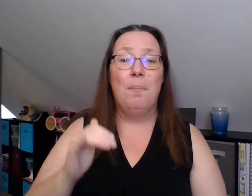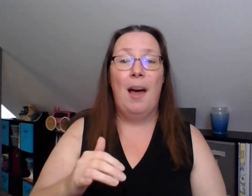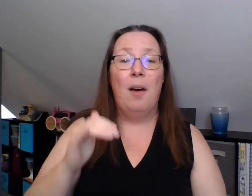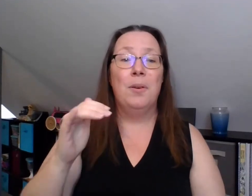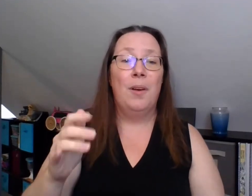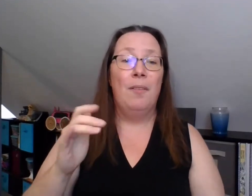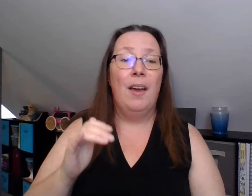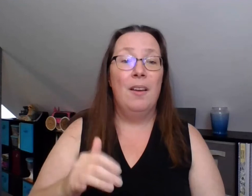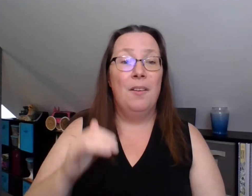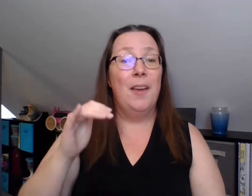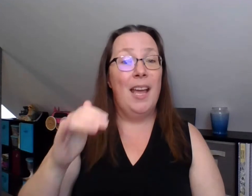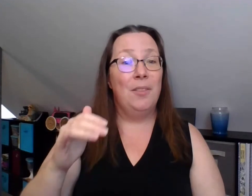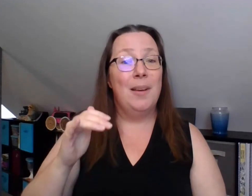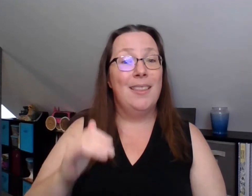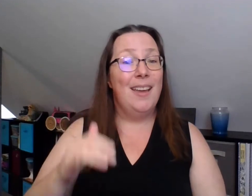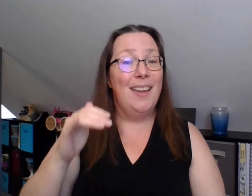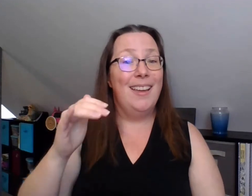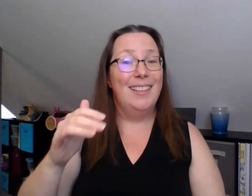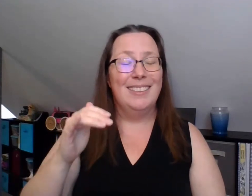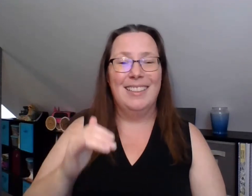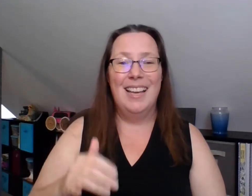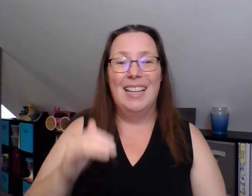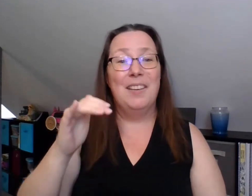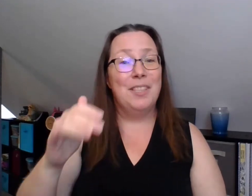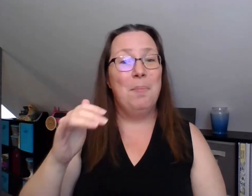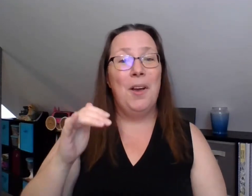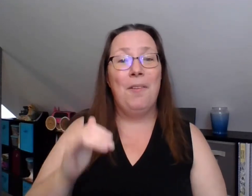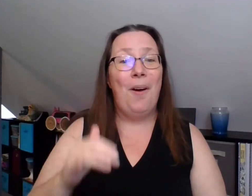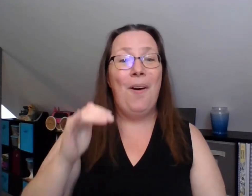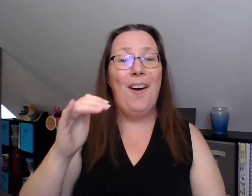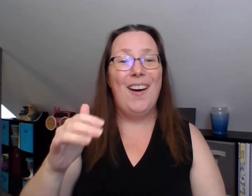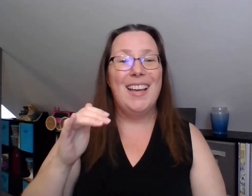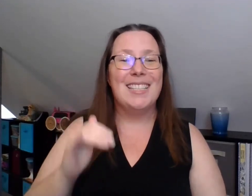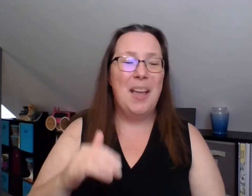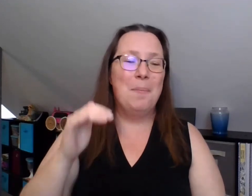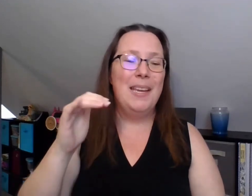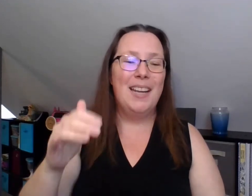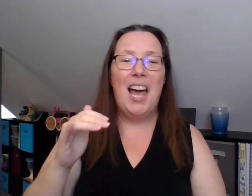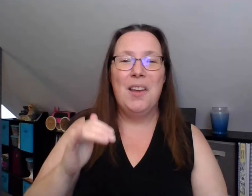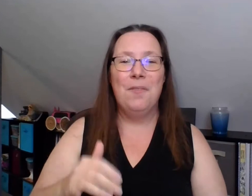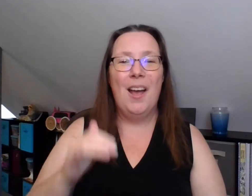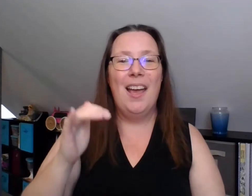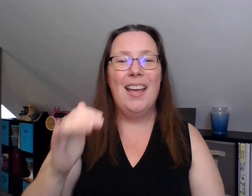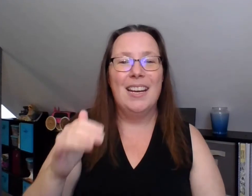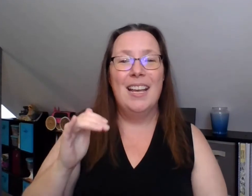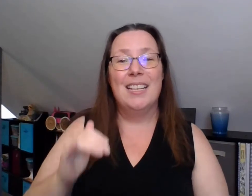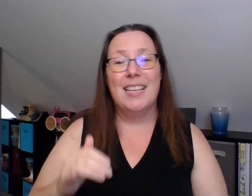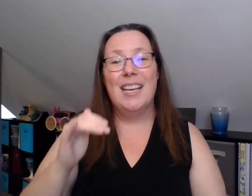power of the faith within. lift up your voice be not afraid sing